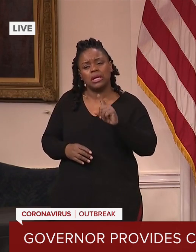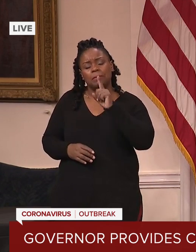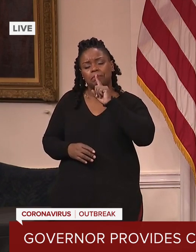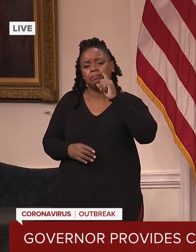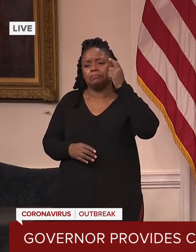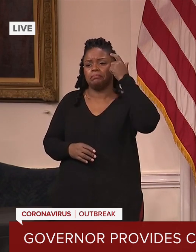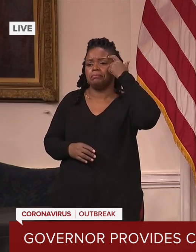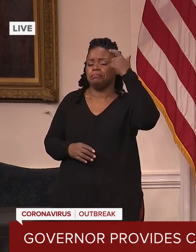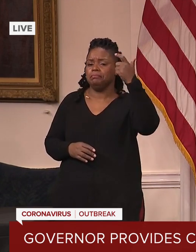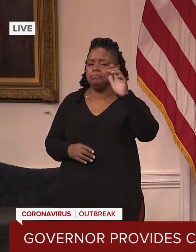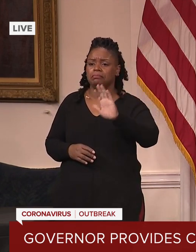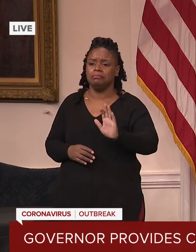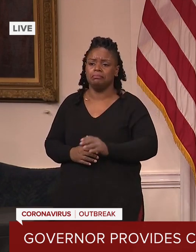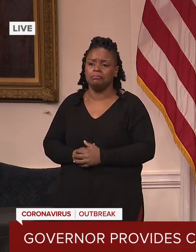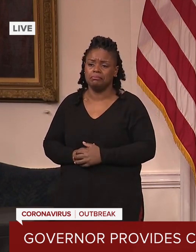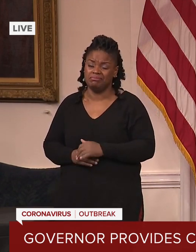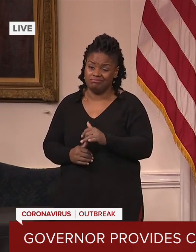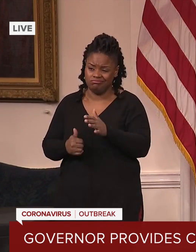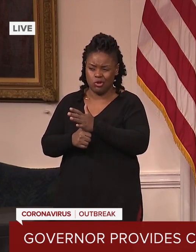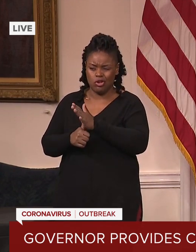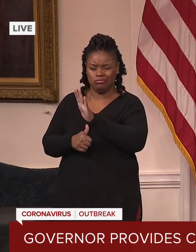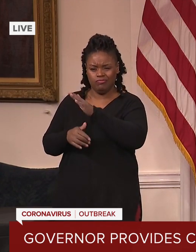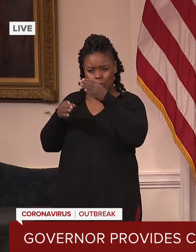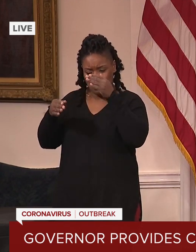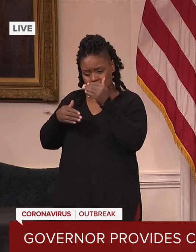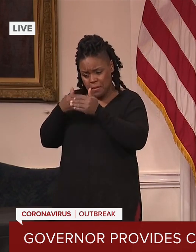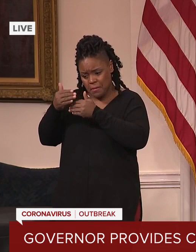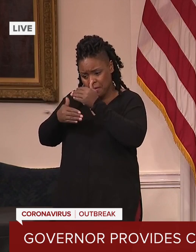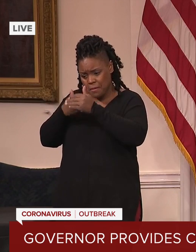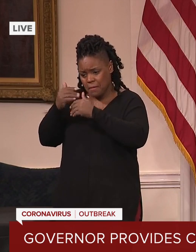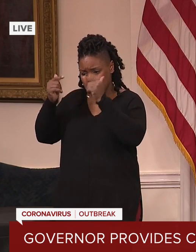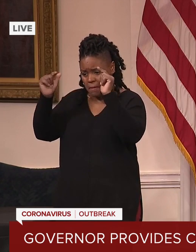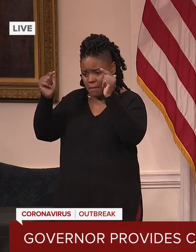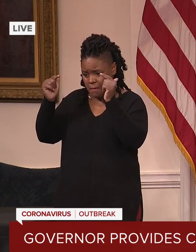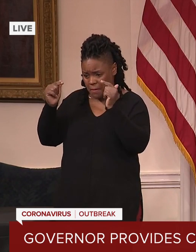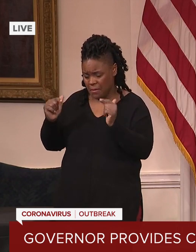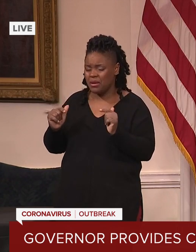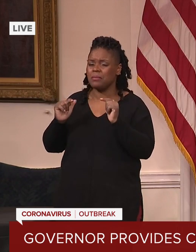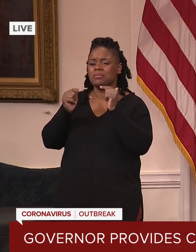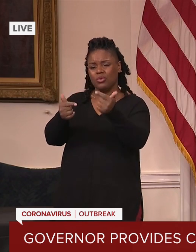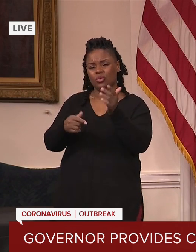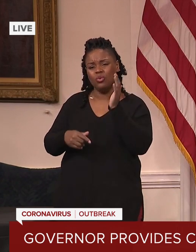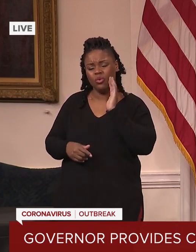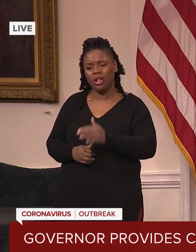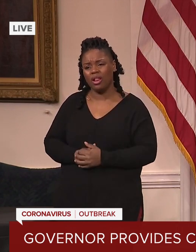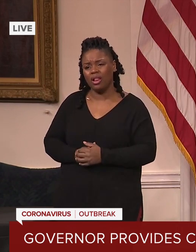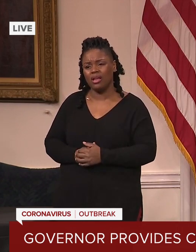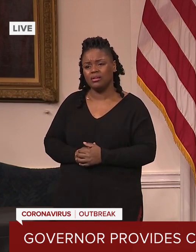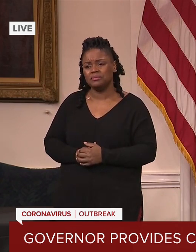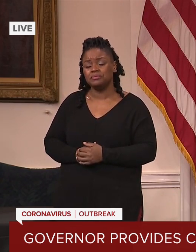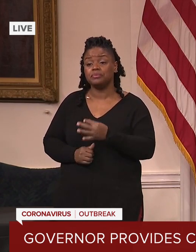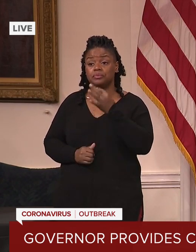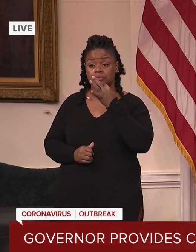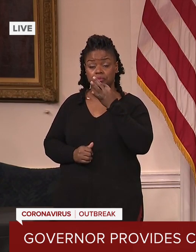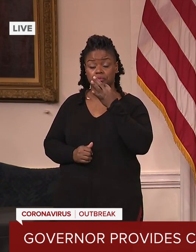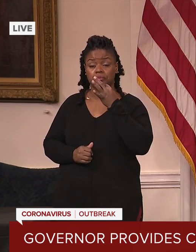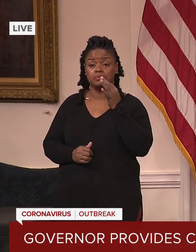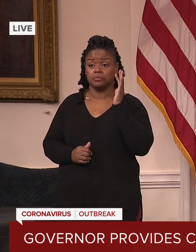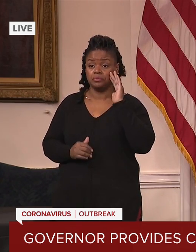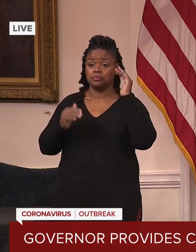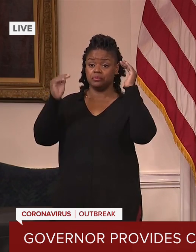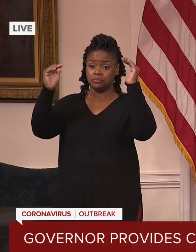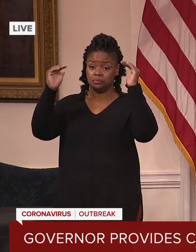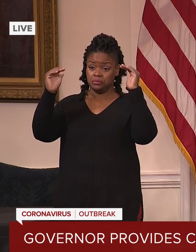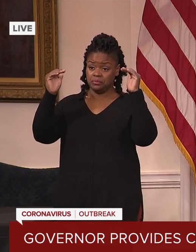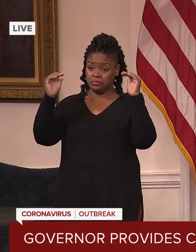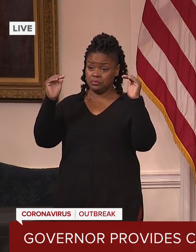is our first most priority. Vaccines will become available to more and more Marylanders, and we are looking forward